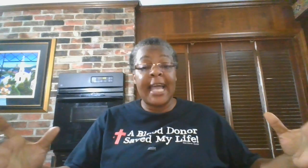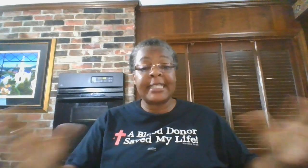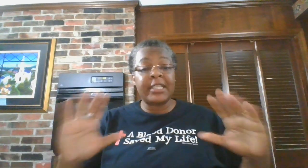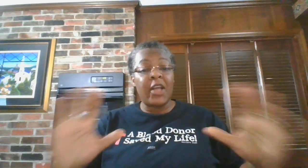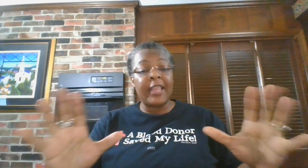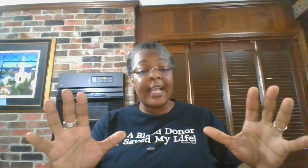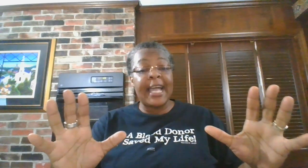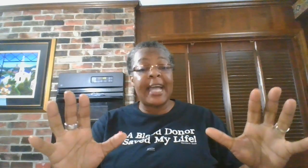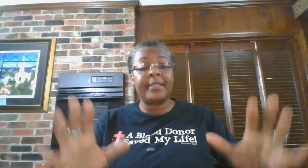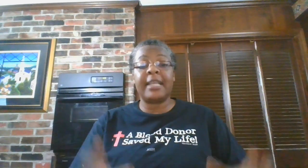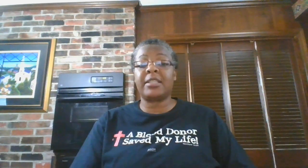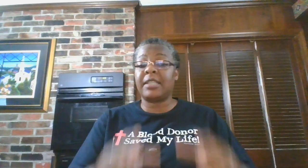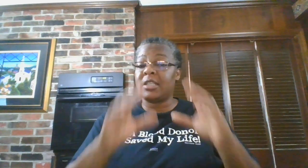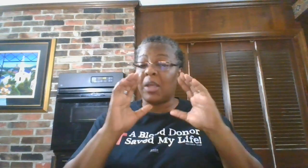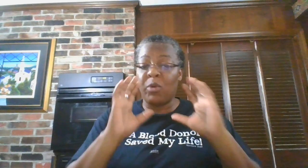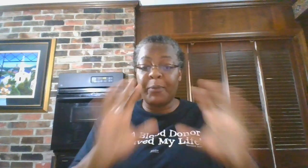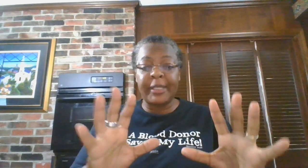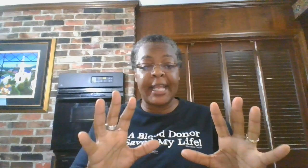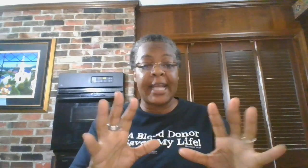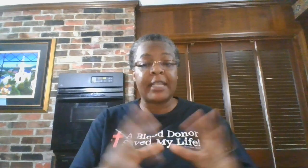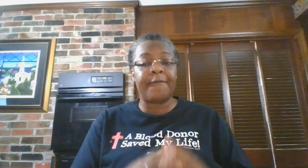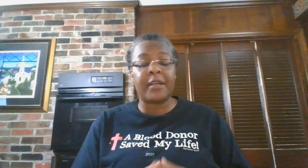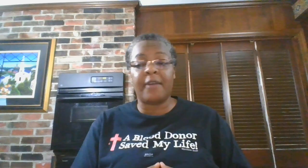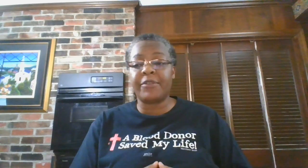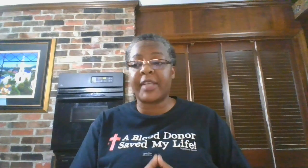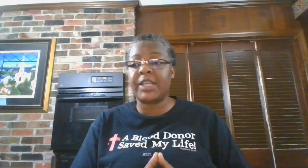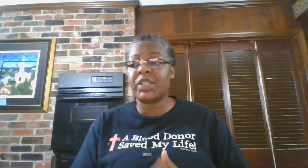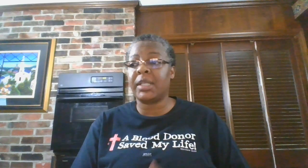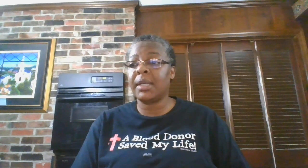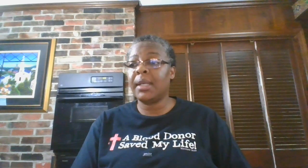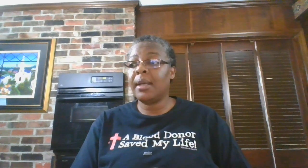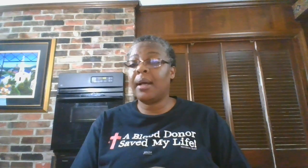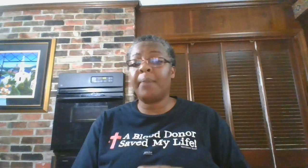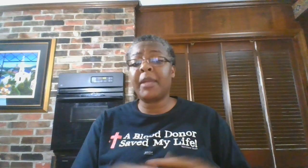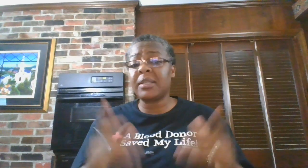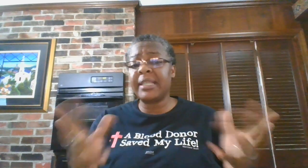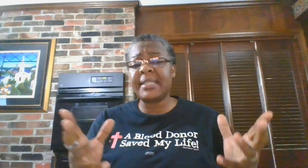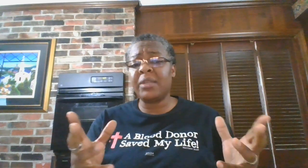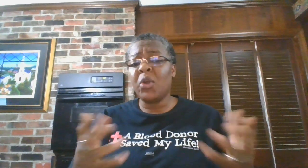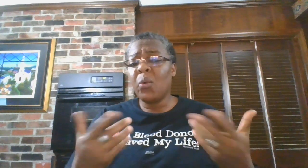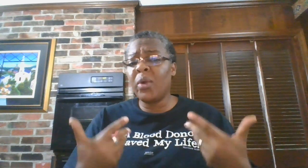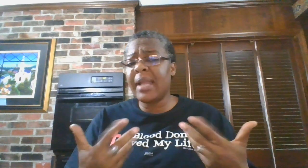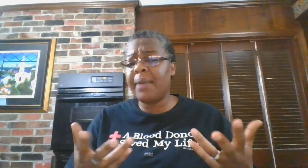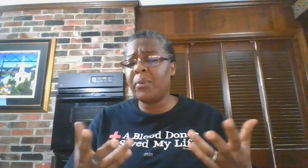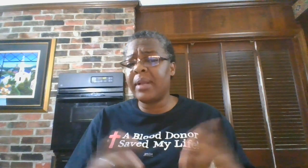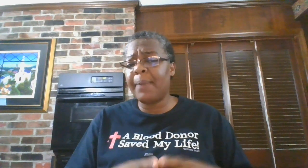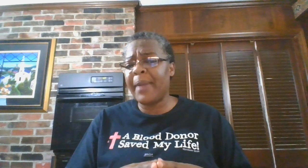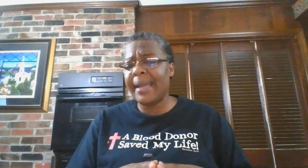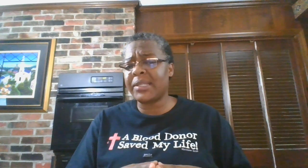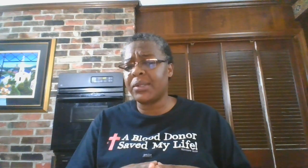guys, that's all I got. That's, that's, I'm to put that out there for conversation. Uh, because listen, we're not, we're not pastors.